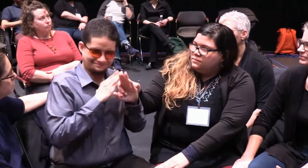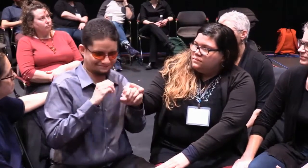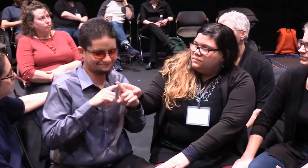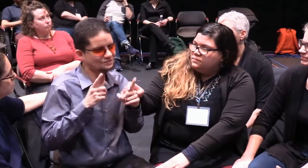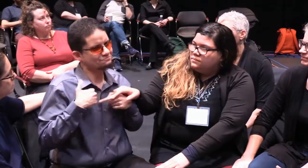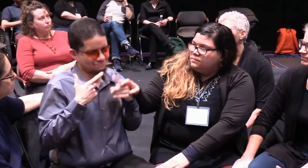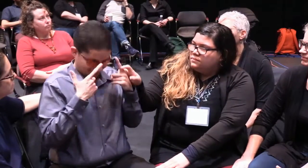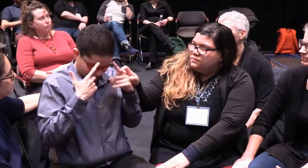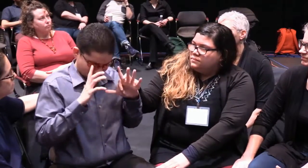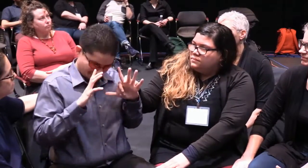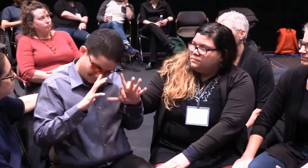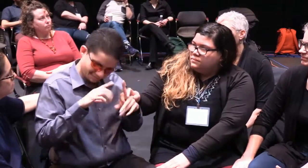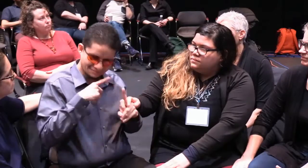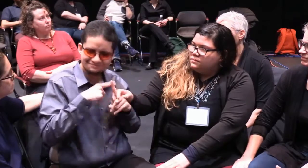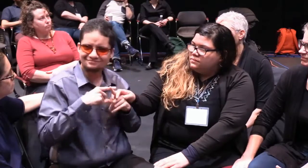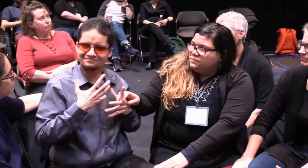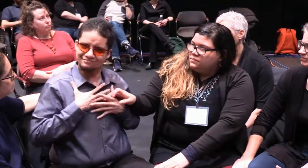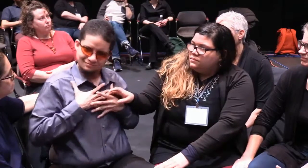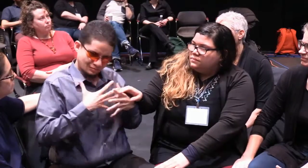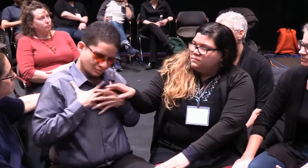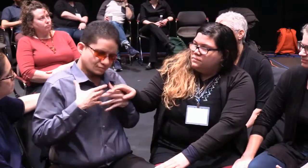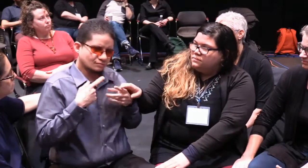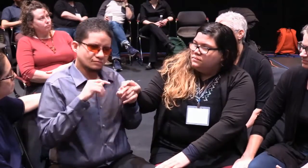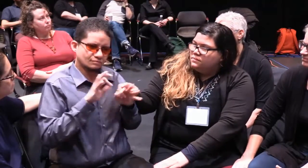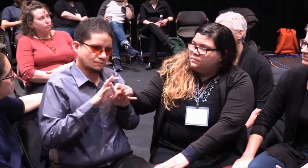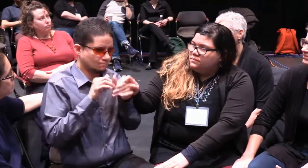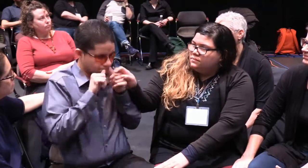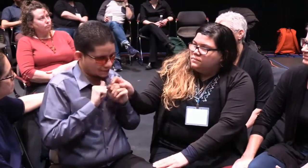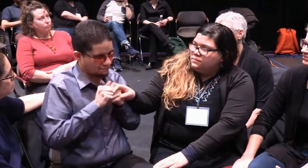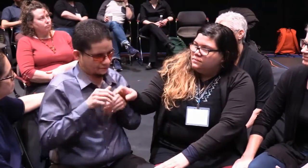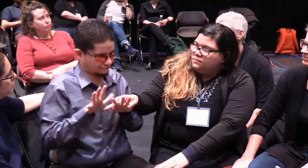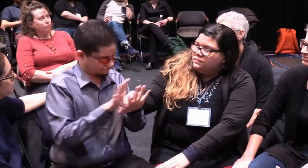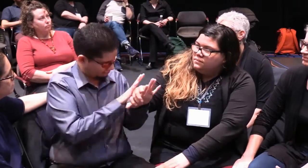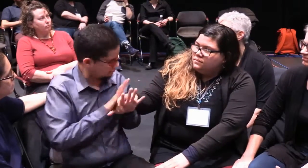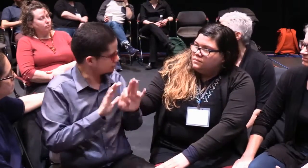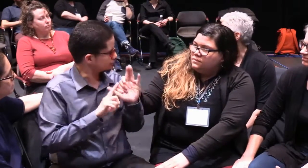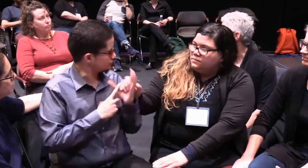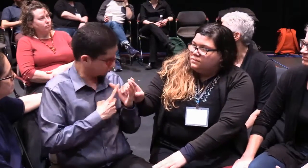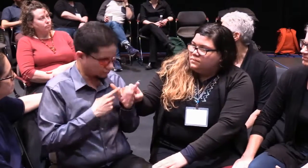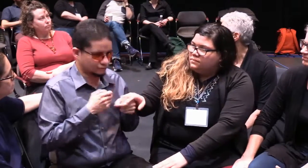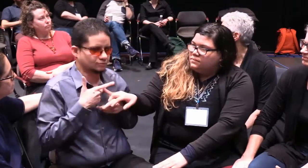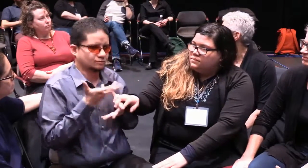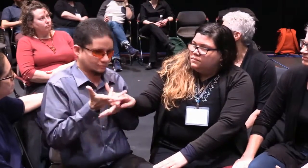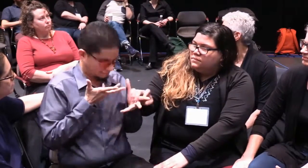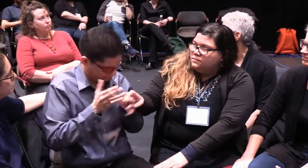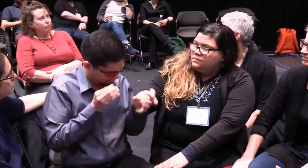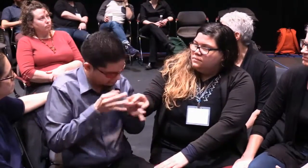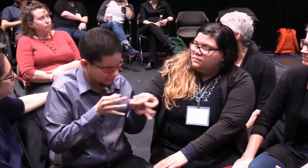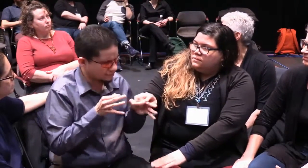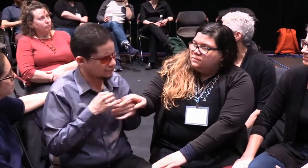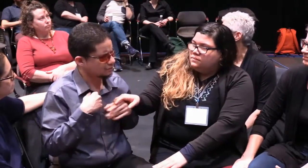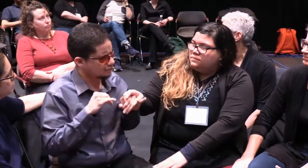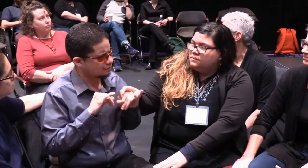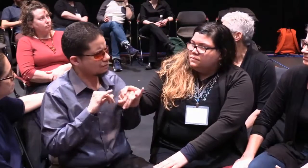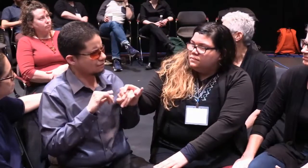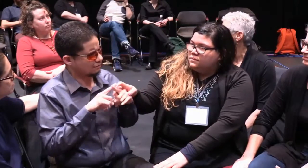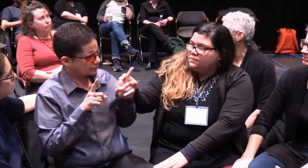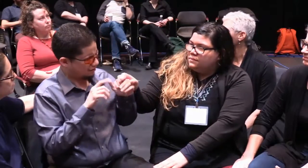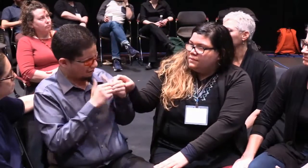And, yes, I faced barriers and it was hard. But I took a deep breath and I just thought, okay,